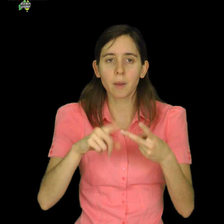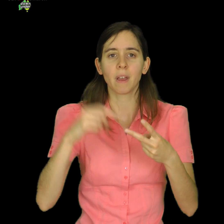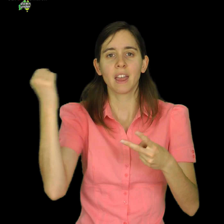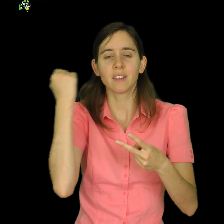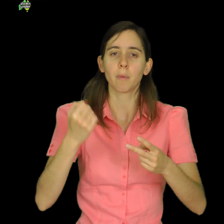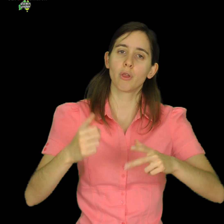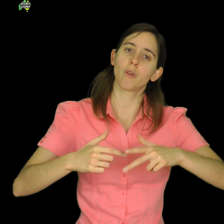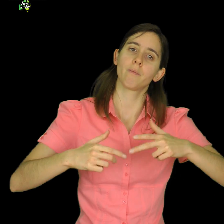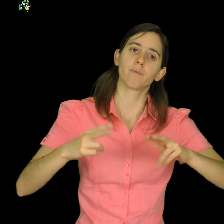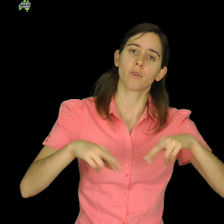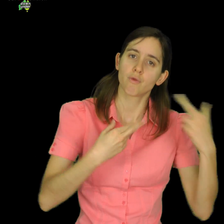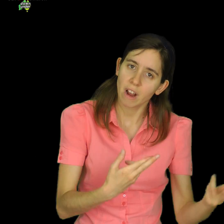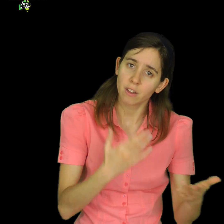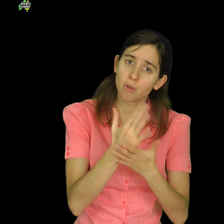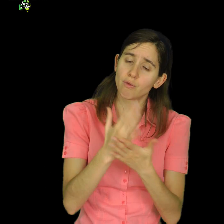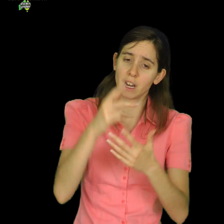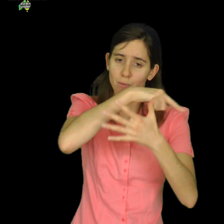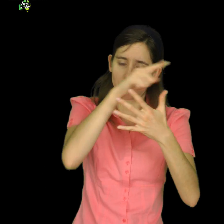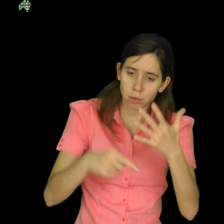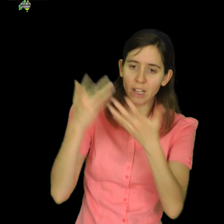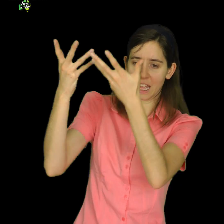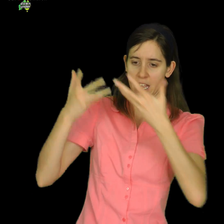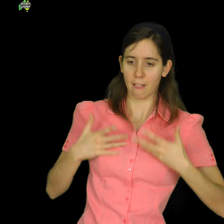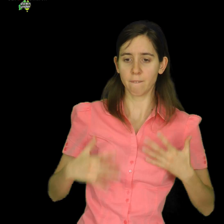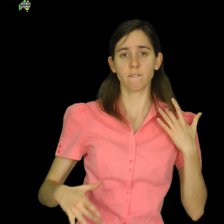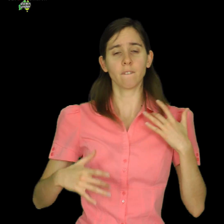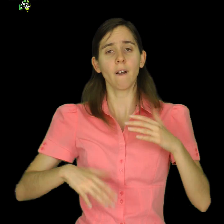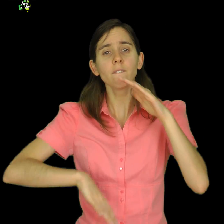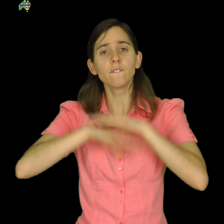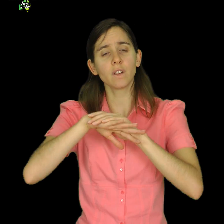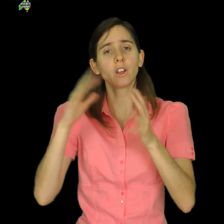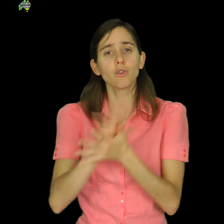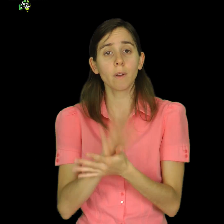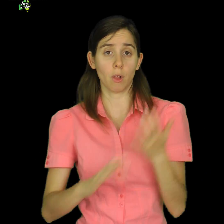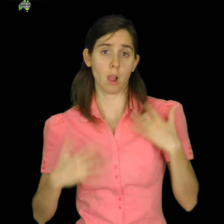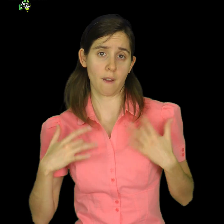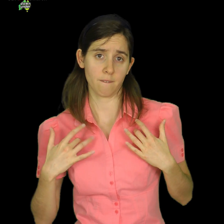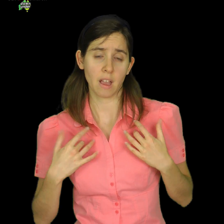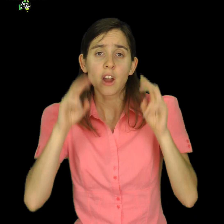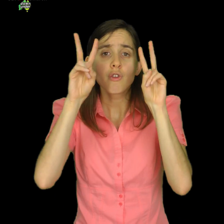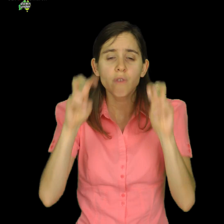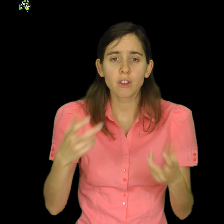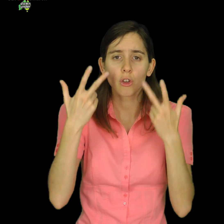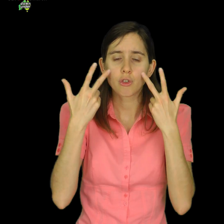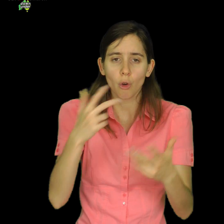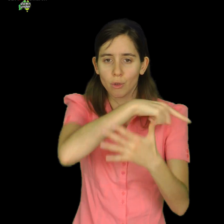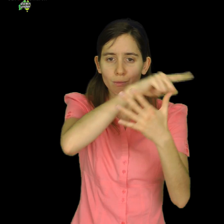to an abundant life. And recent research studies show that each one of these actually increases happiness levels.